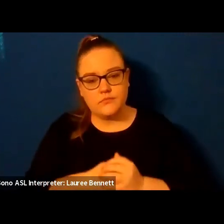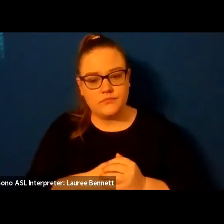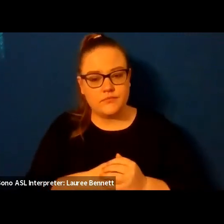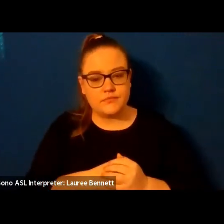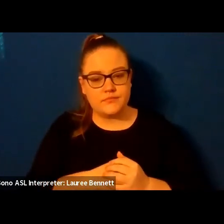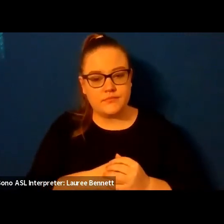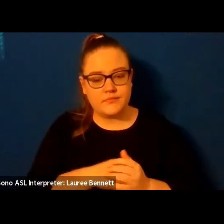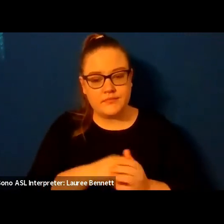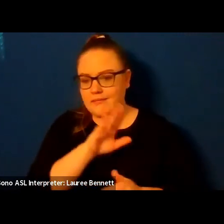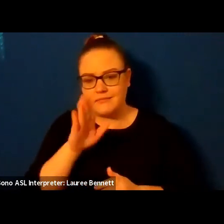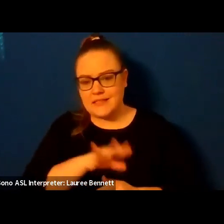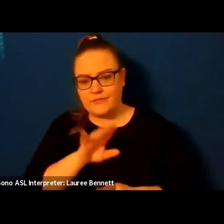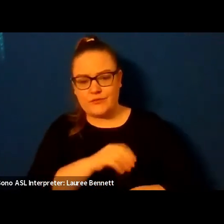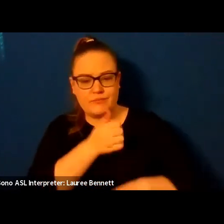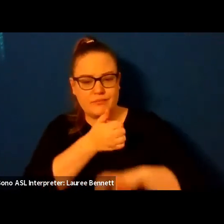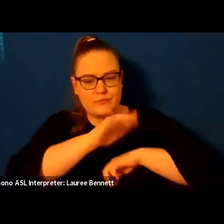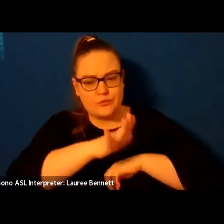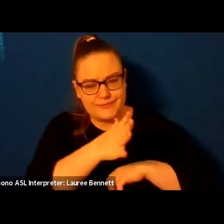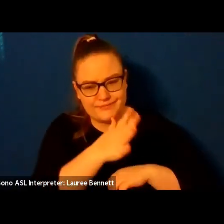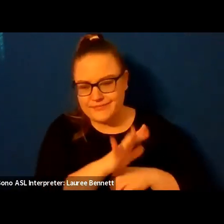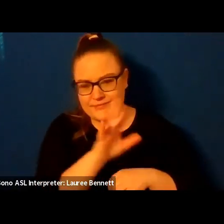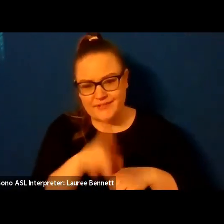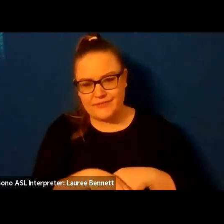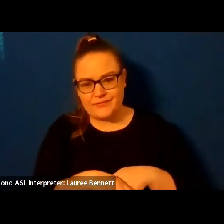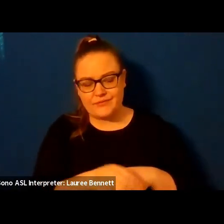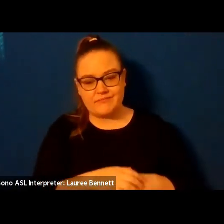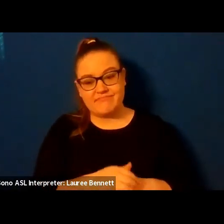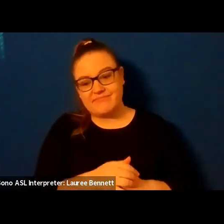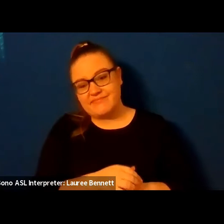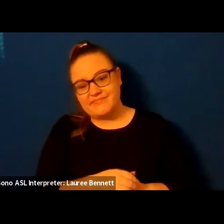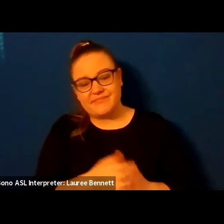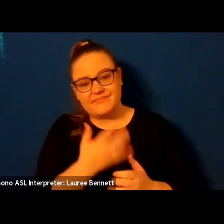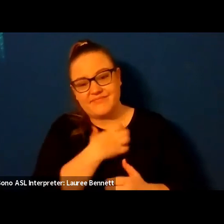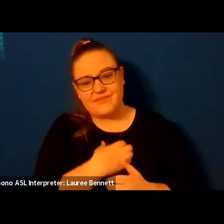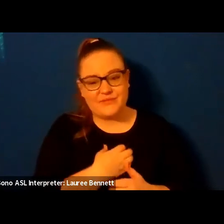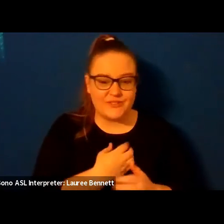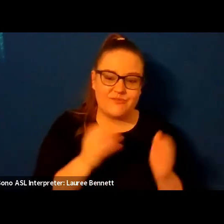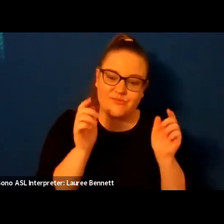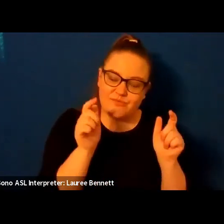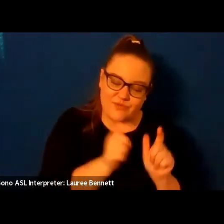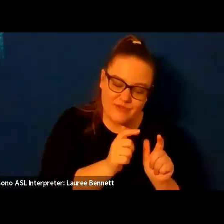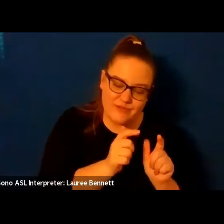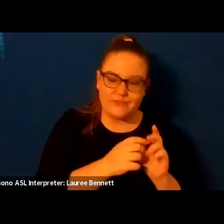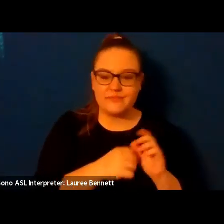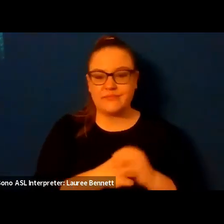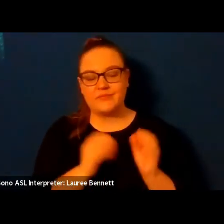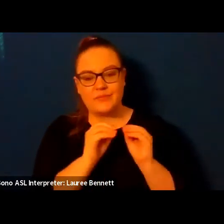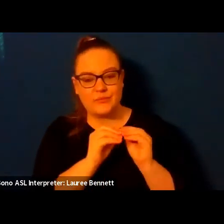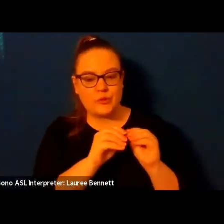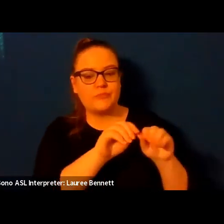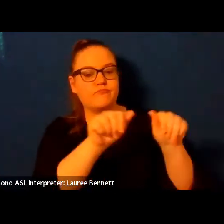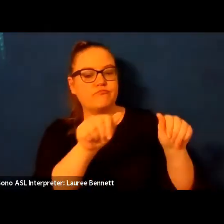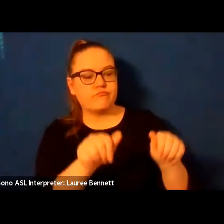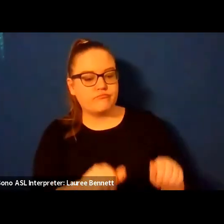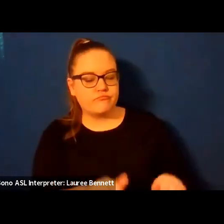you and blamed your mother though it is true i have wished you smaller and with more symmetry like the stone of a fruit